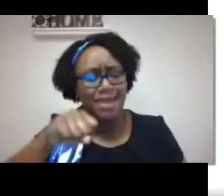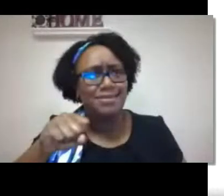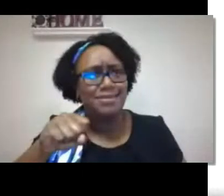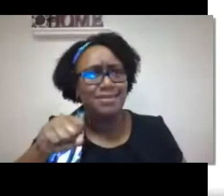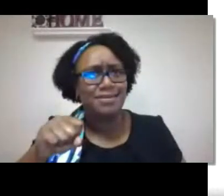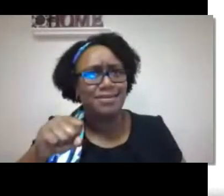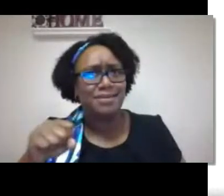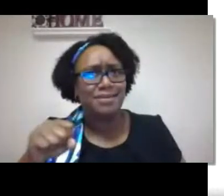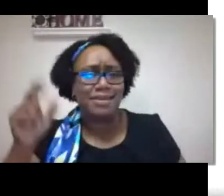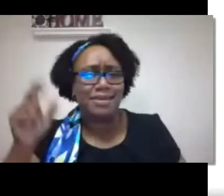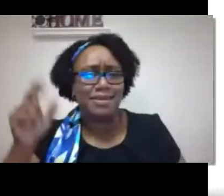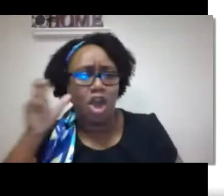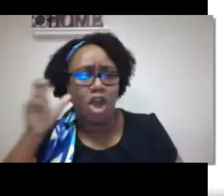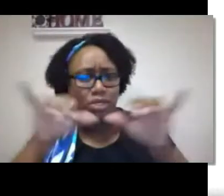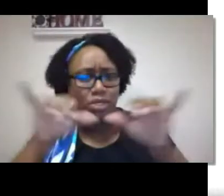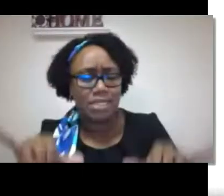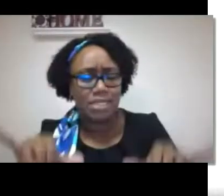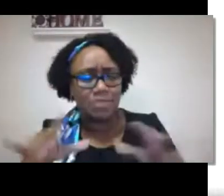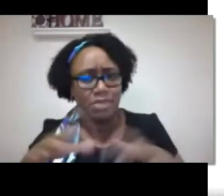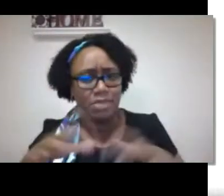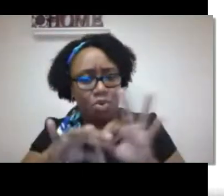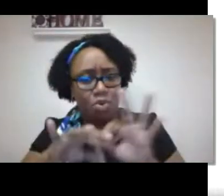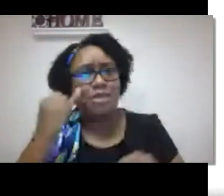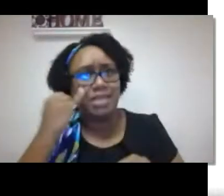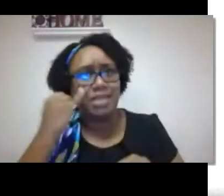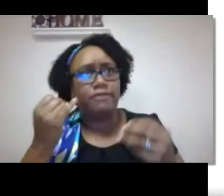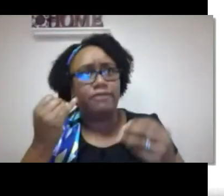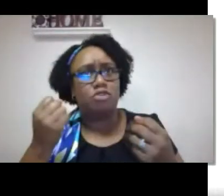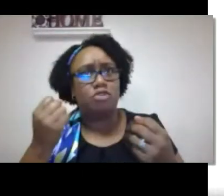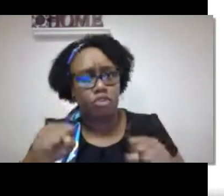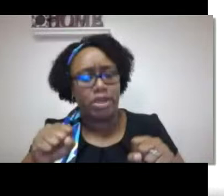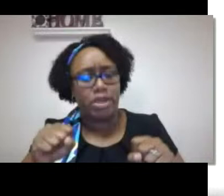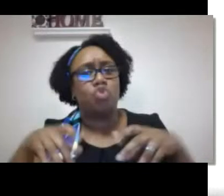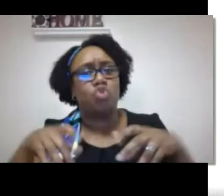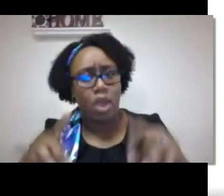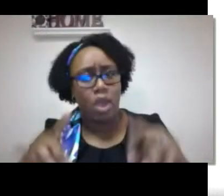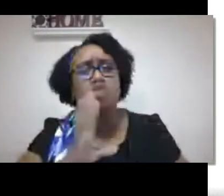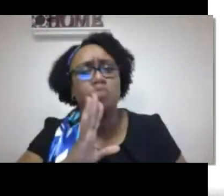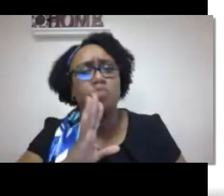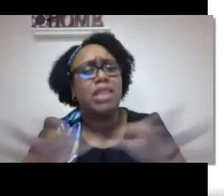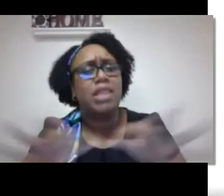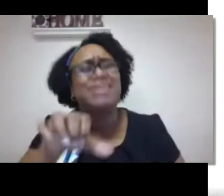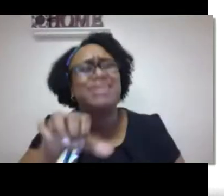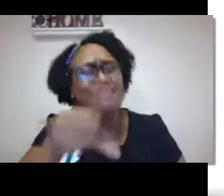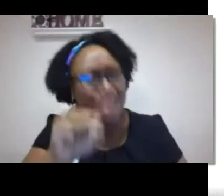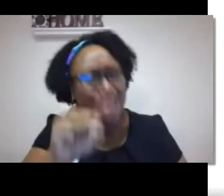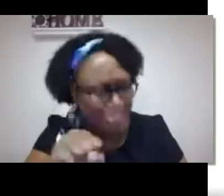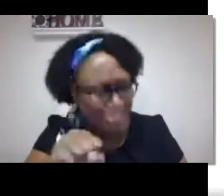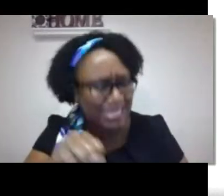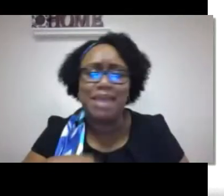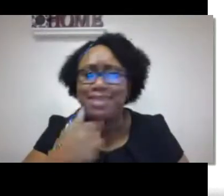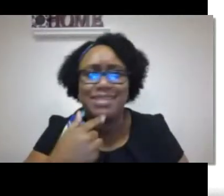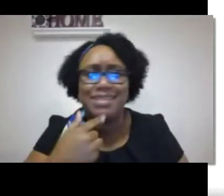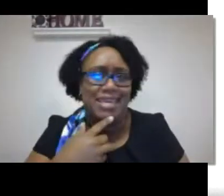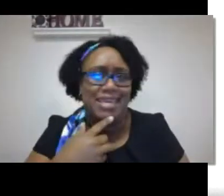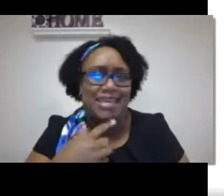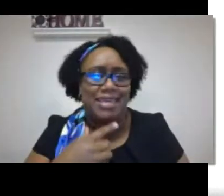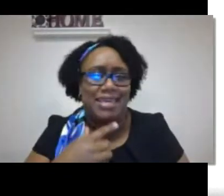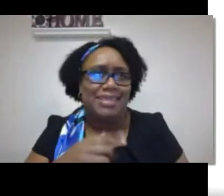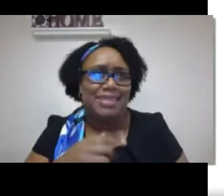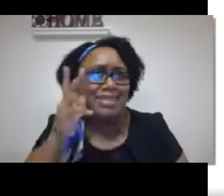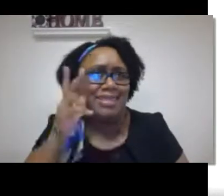inputs, through different senses. And I understand, and I agree, the auditory